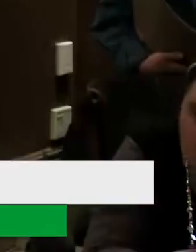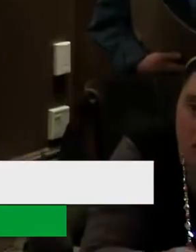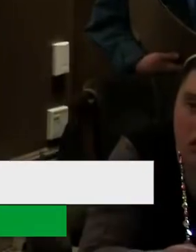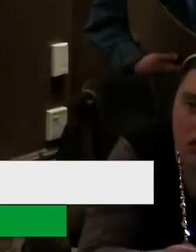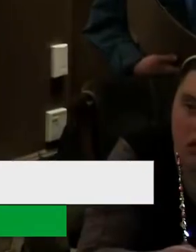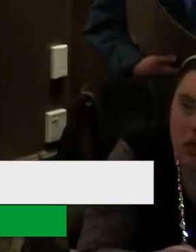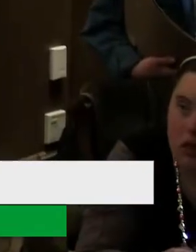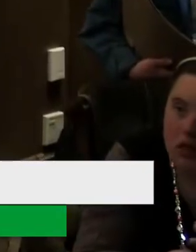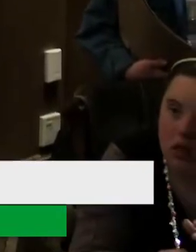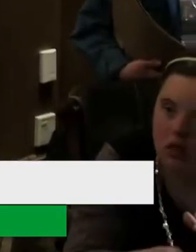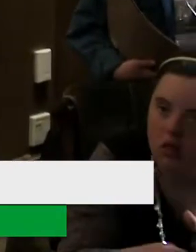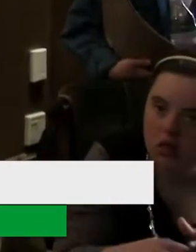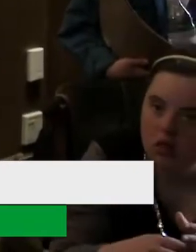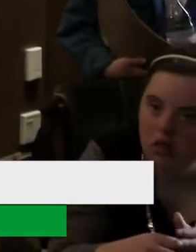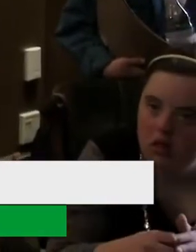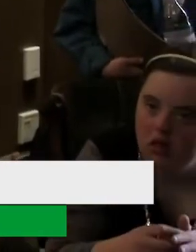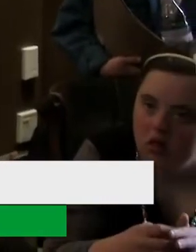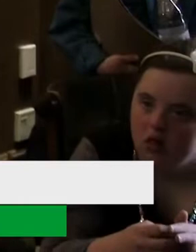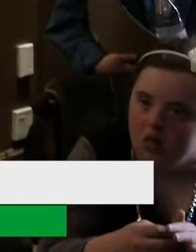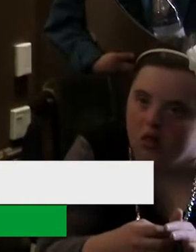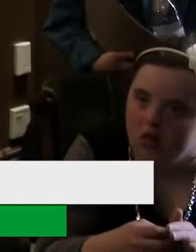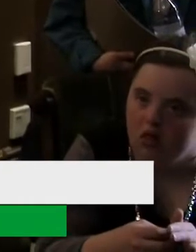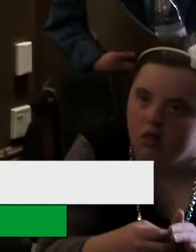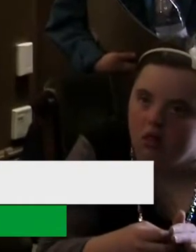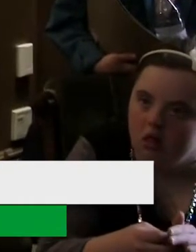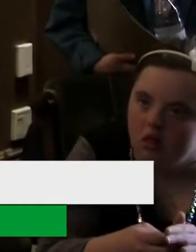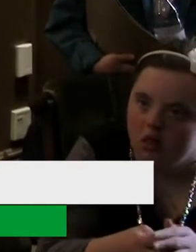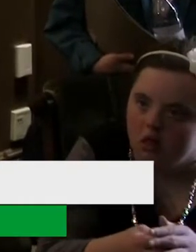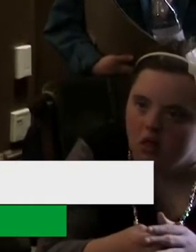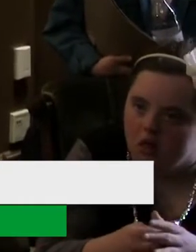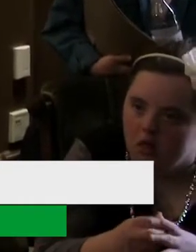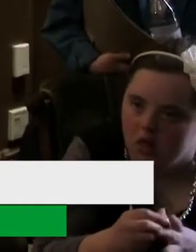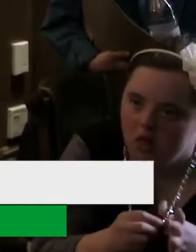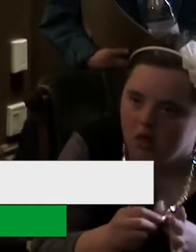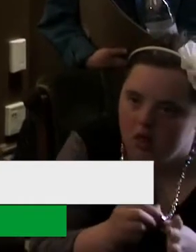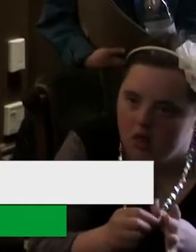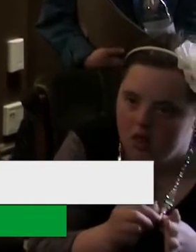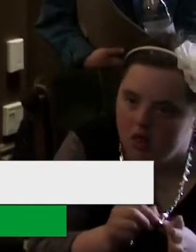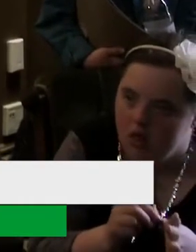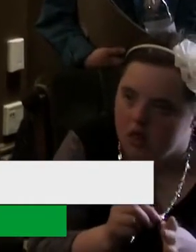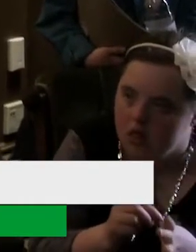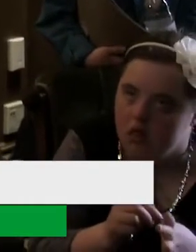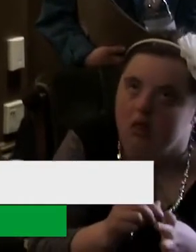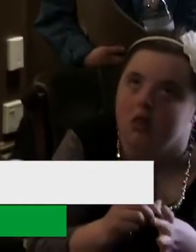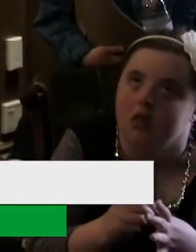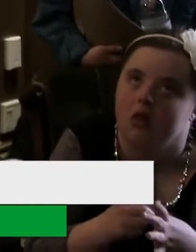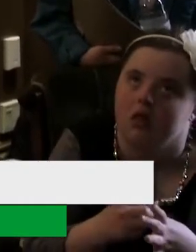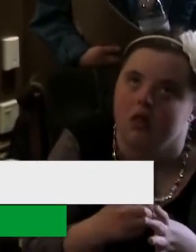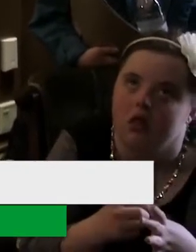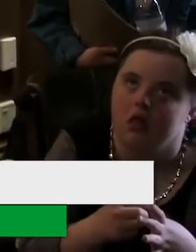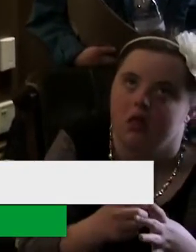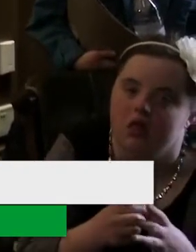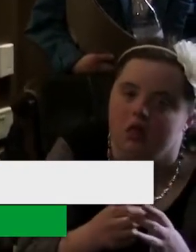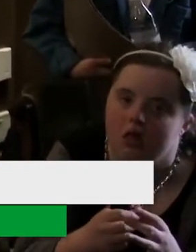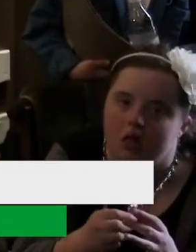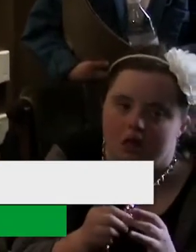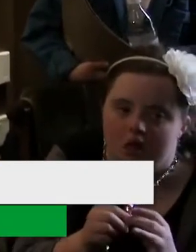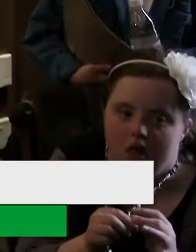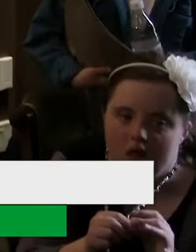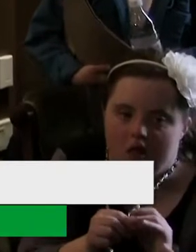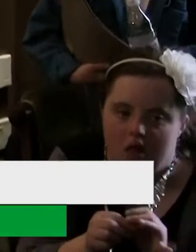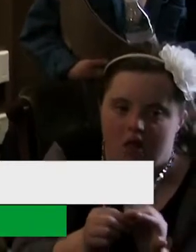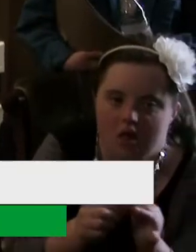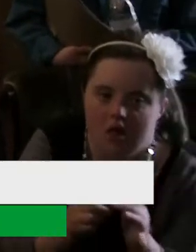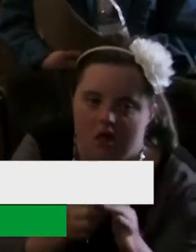not be great, but I guess it's not a great analogy. But I think about